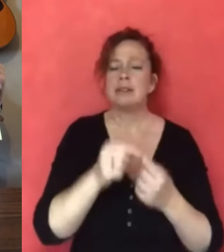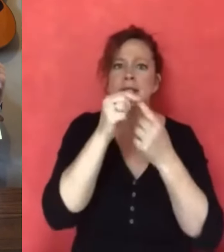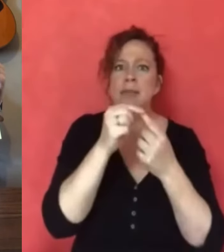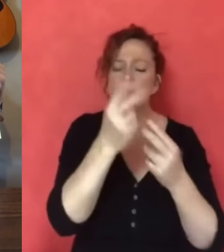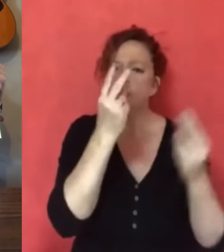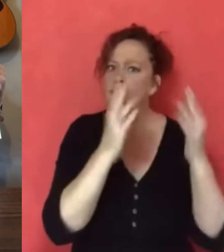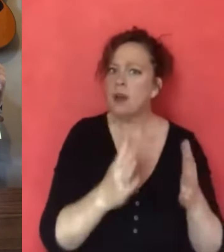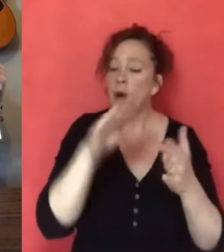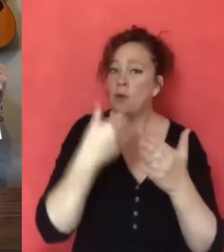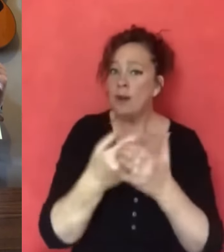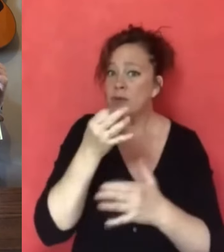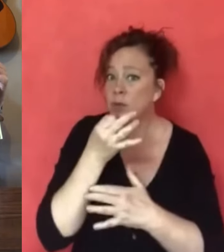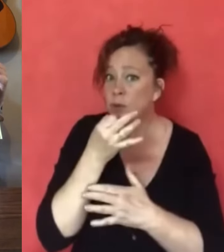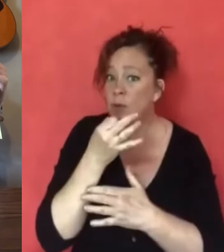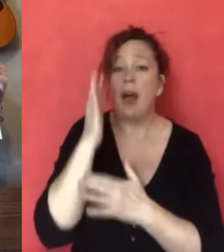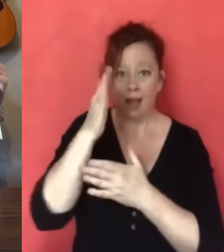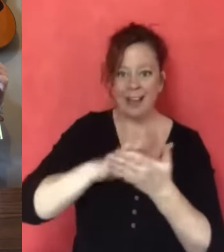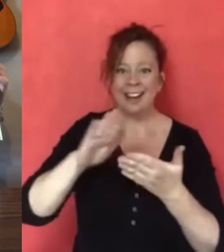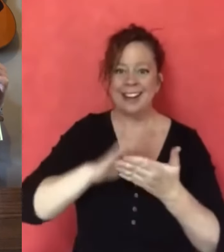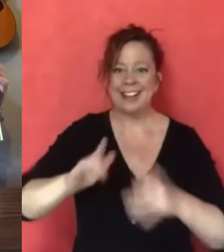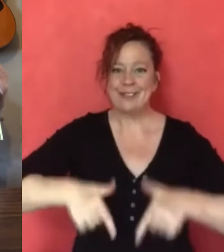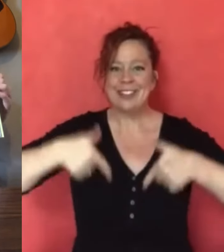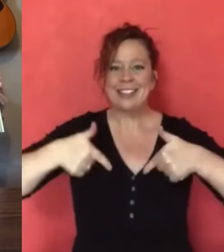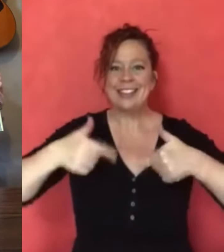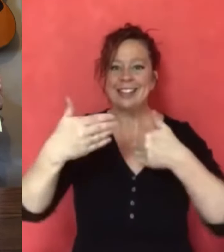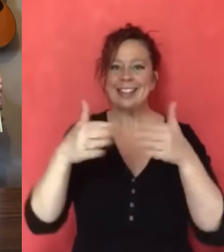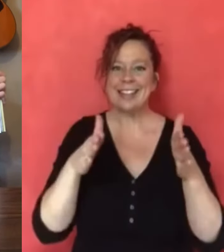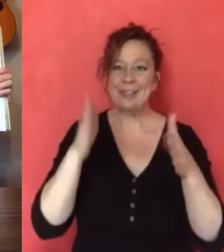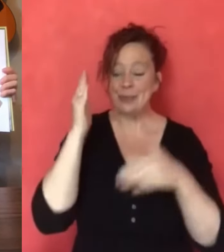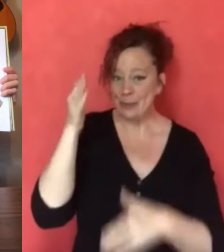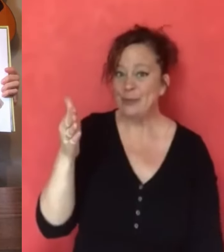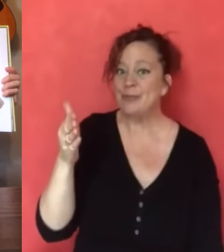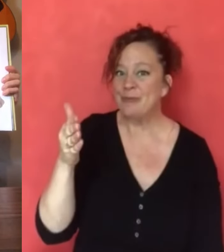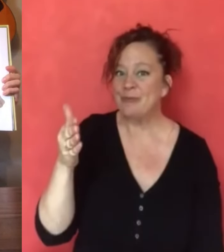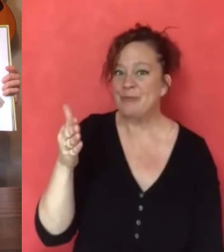special guest arriving soon. I'll tidy up the living room.